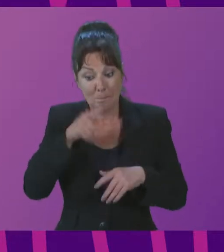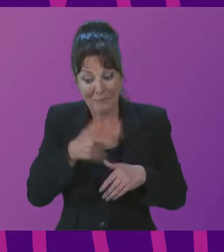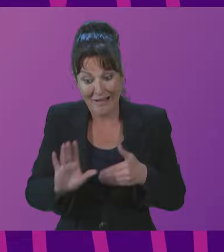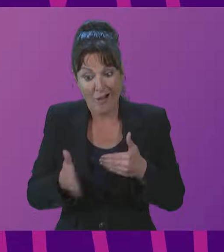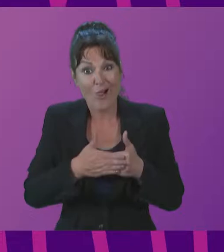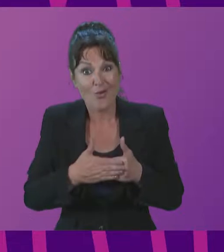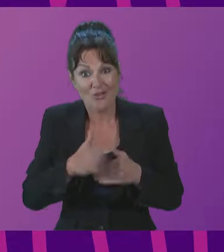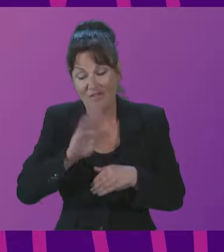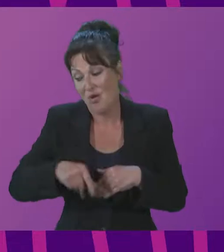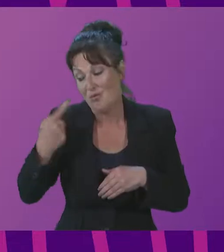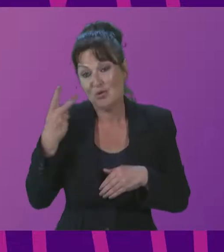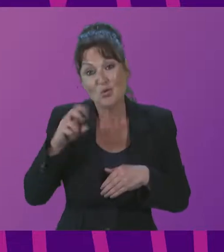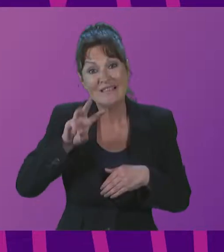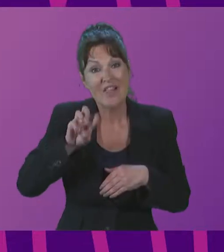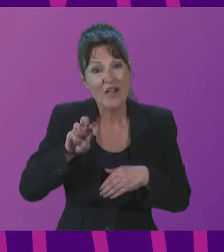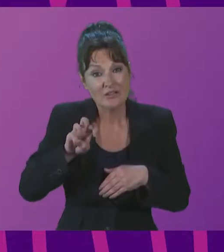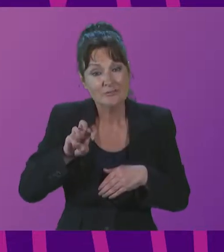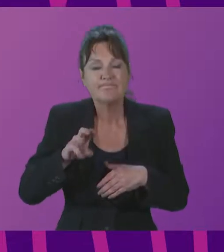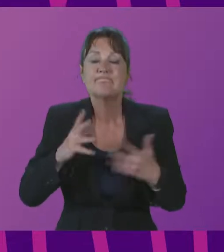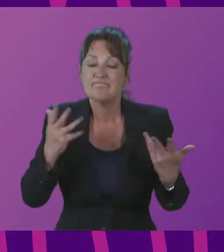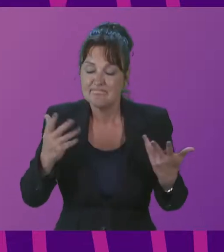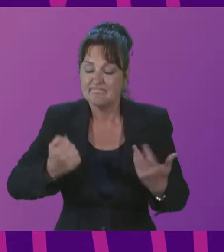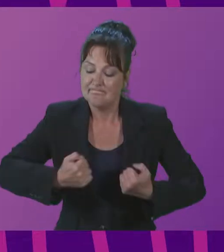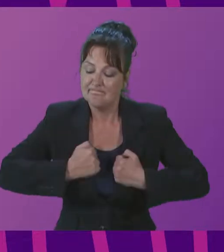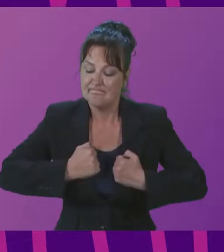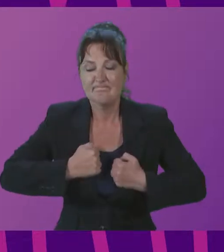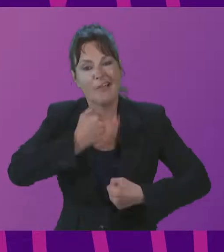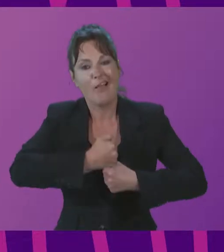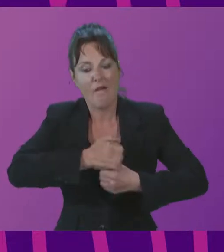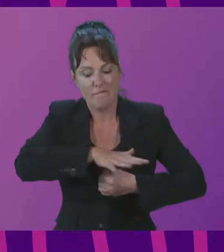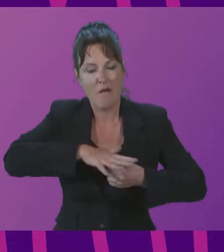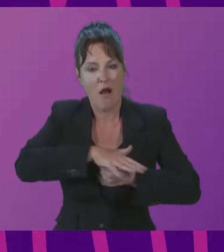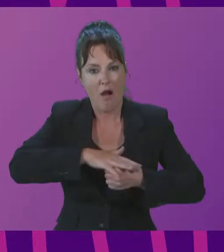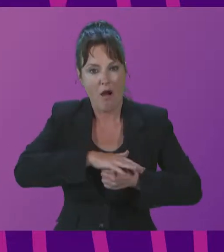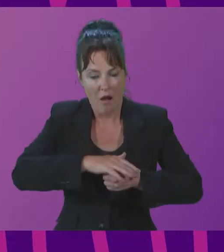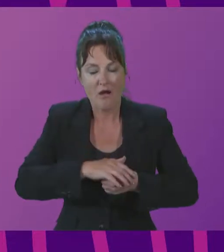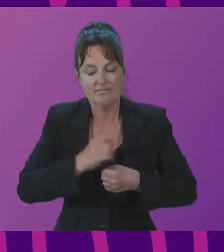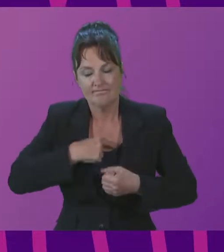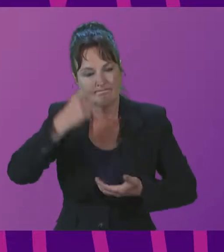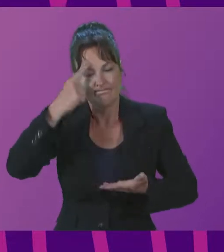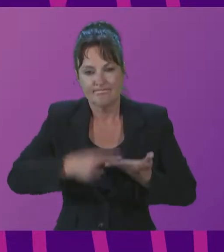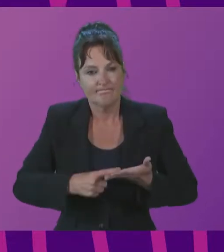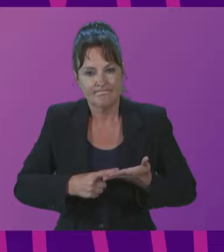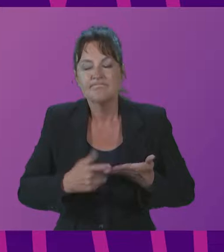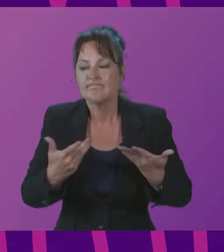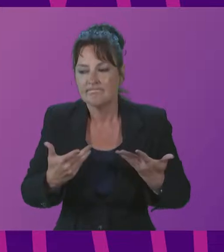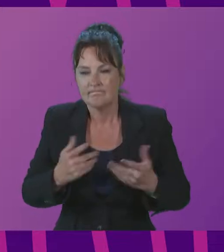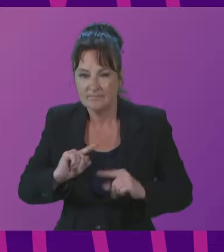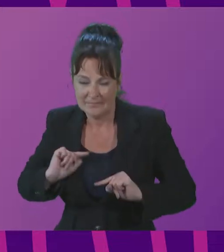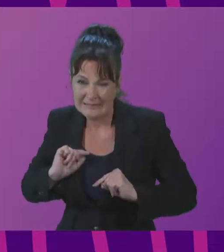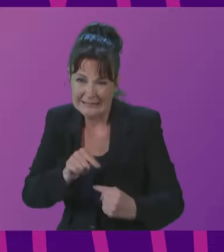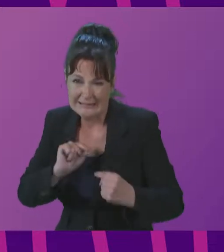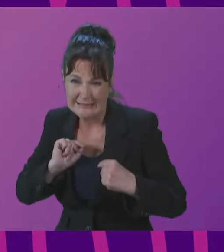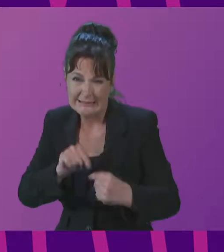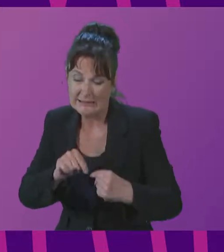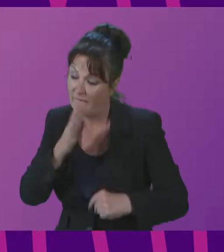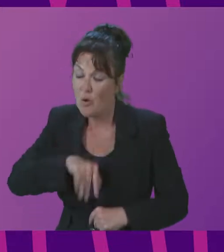2013. Governor Rodrigo Garcia and the Sao Paulo state government made a huge effort since